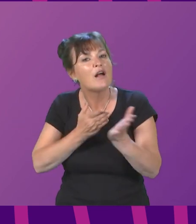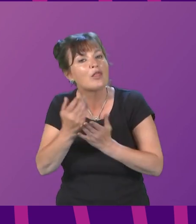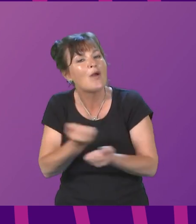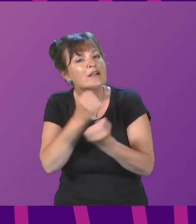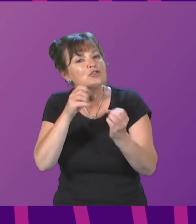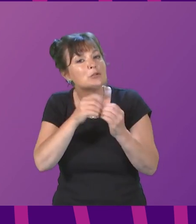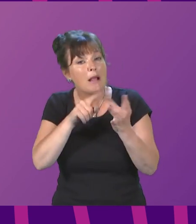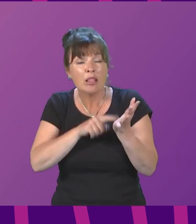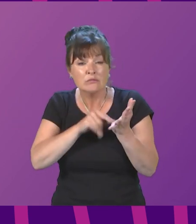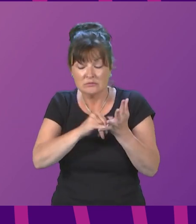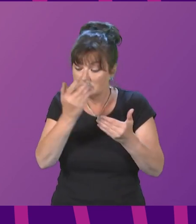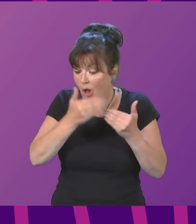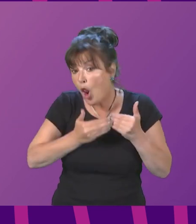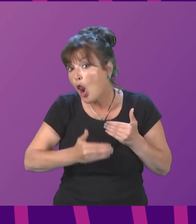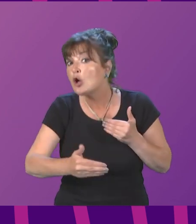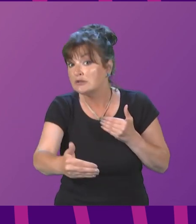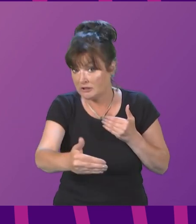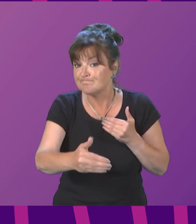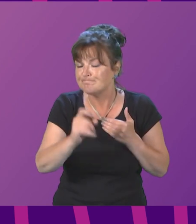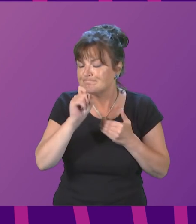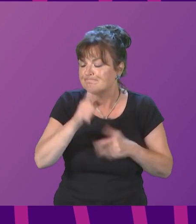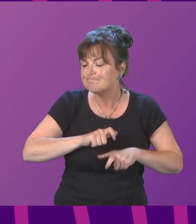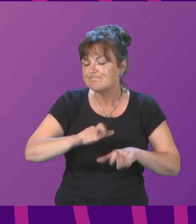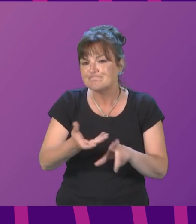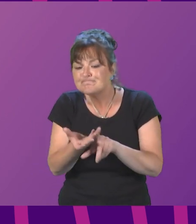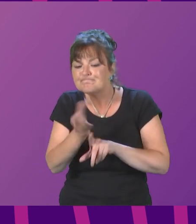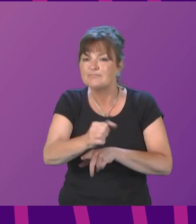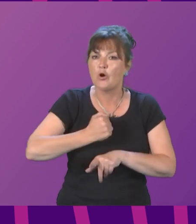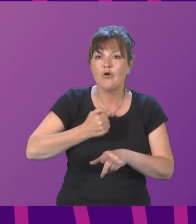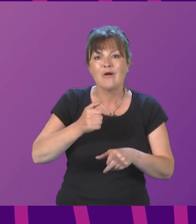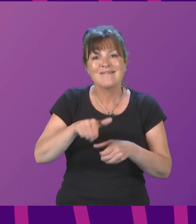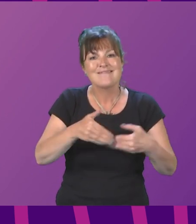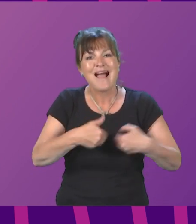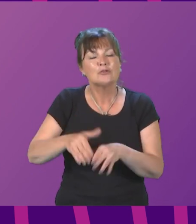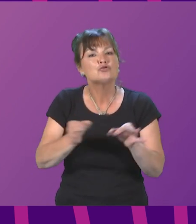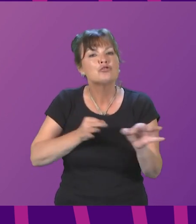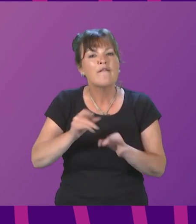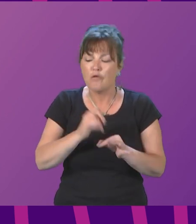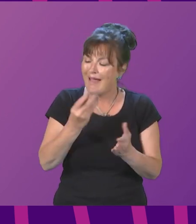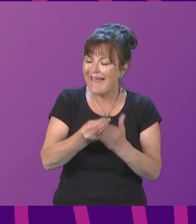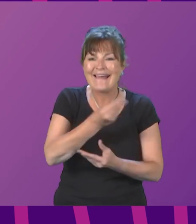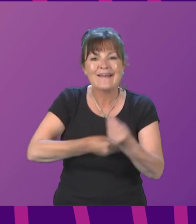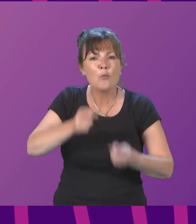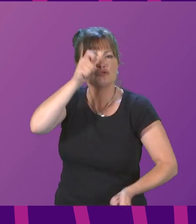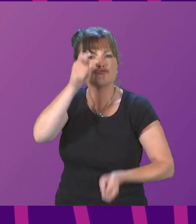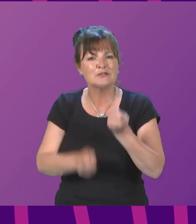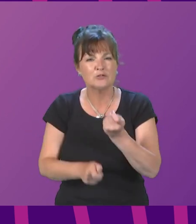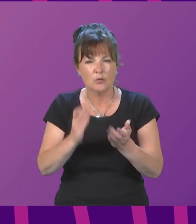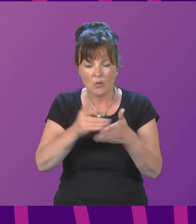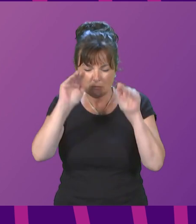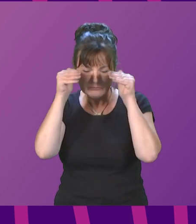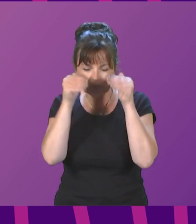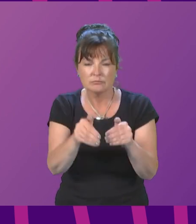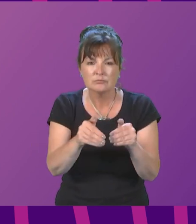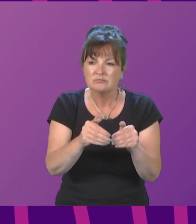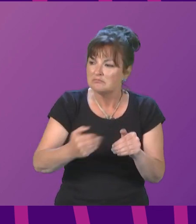For the longer term, we will continue to implement the National Strategy for Economic Transformation with a laser focus on entrepreneurship,